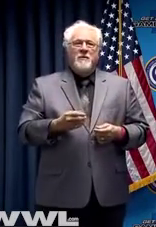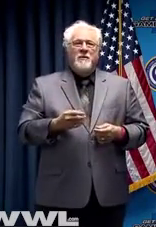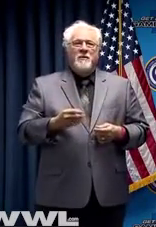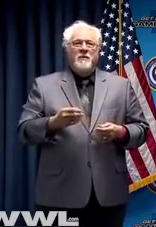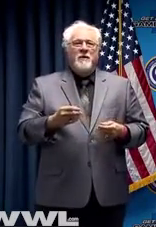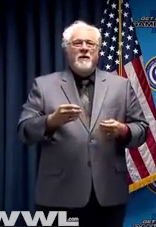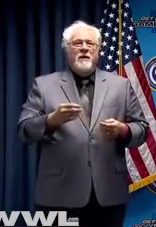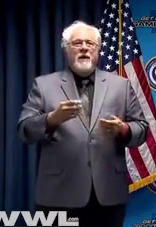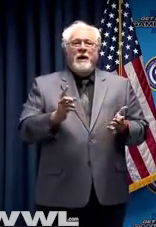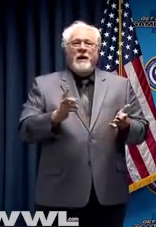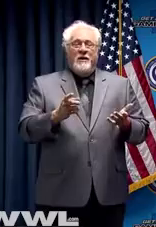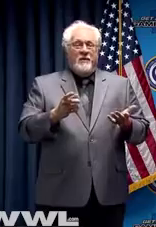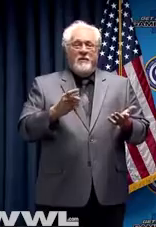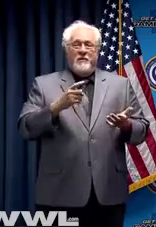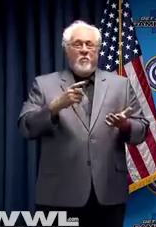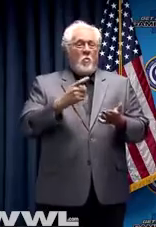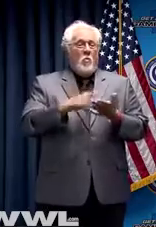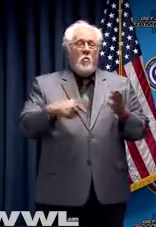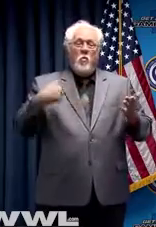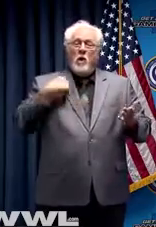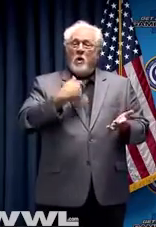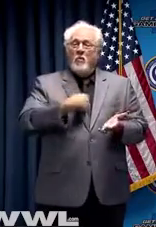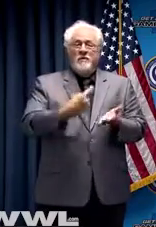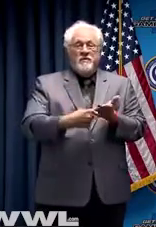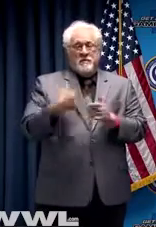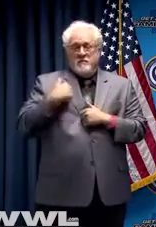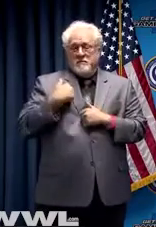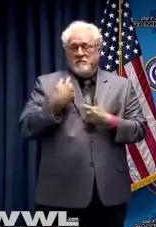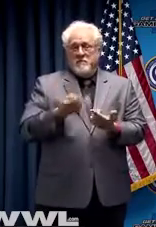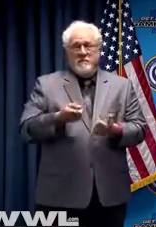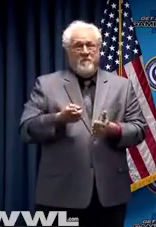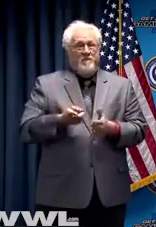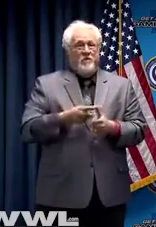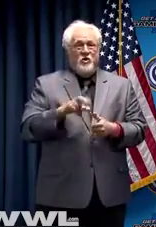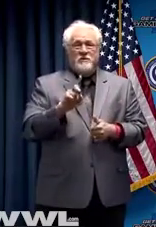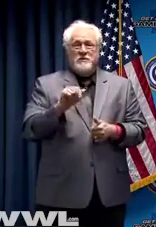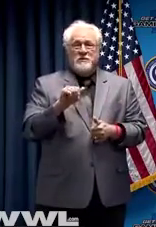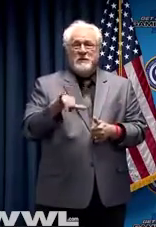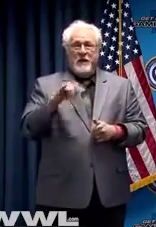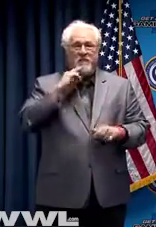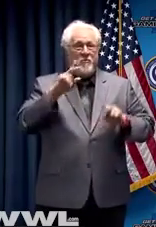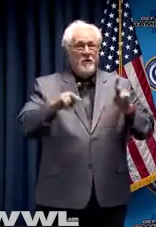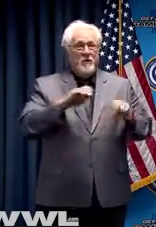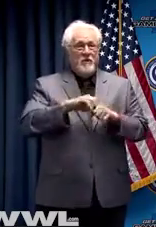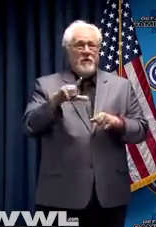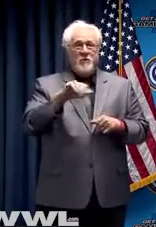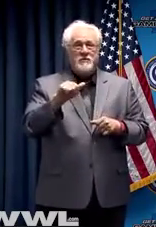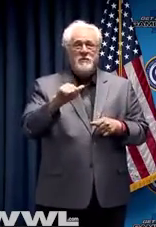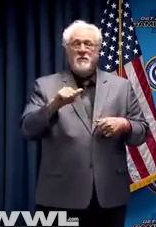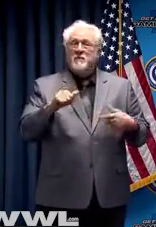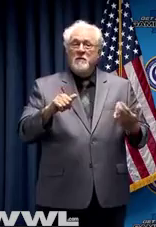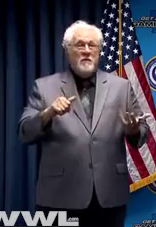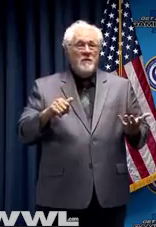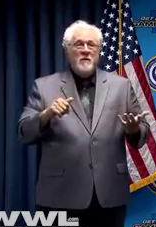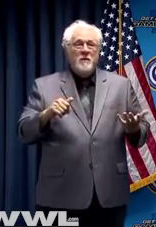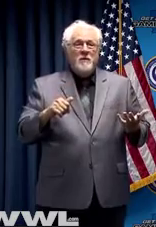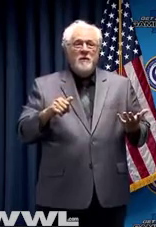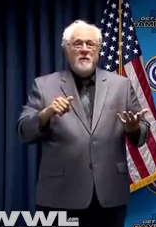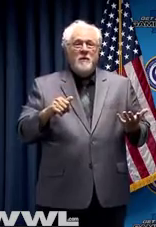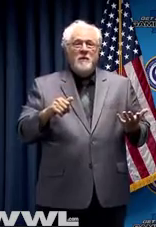The imperative that we've been talking about since the very first day for the people of Louisiana is to